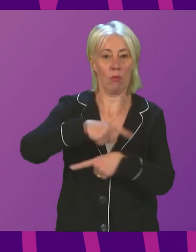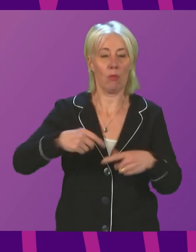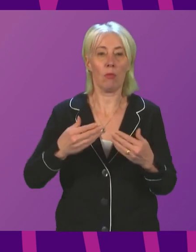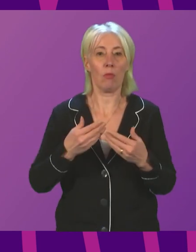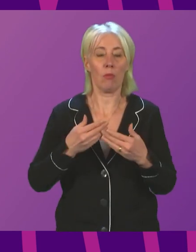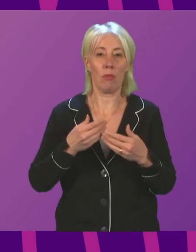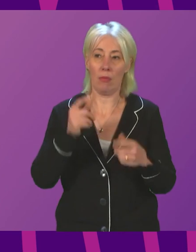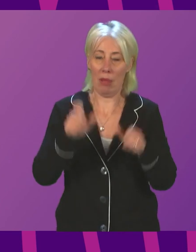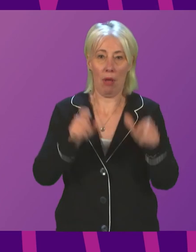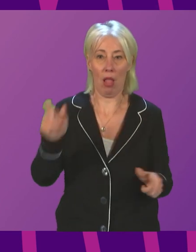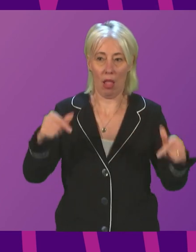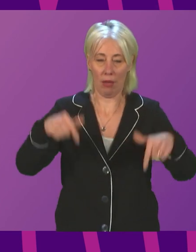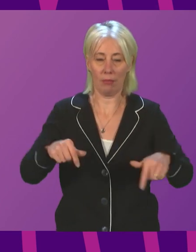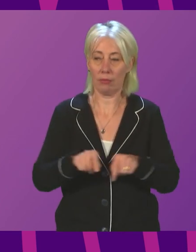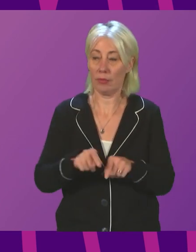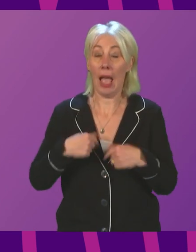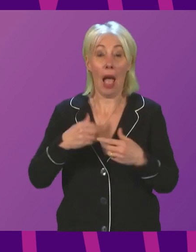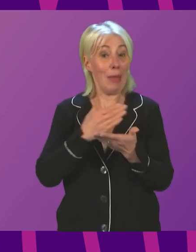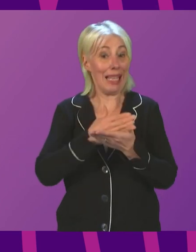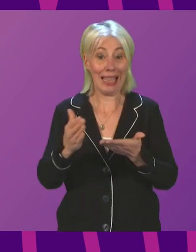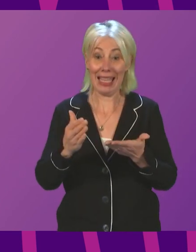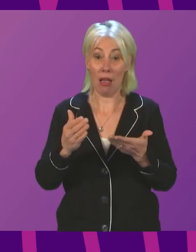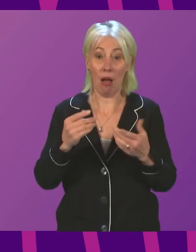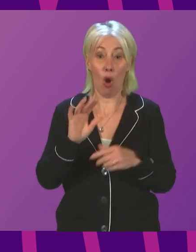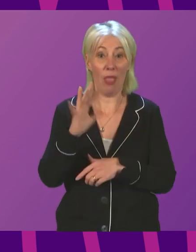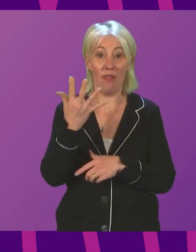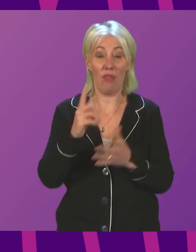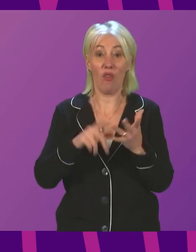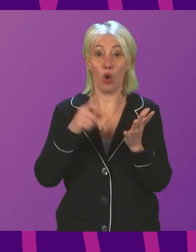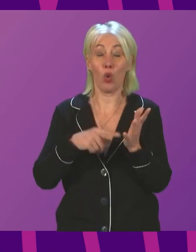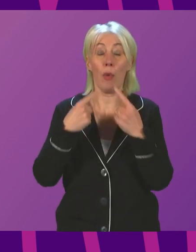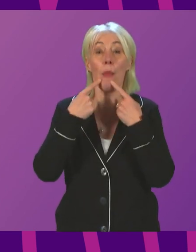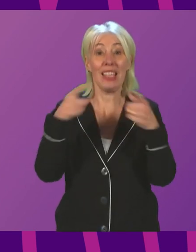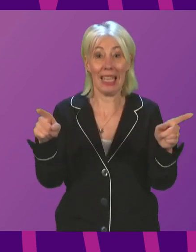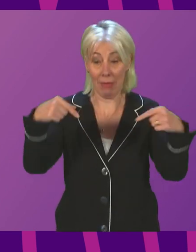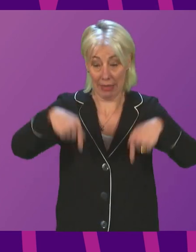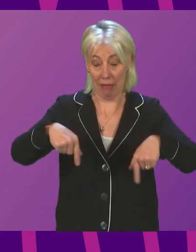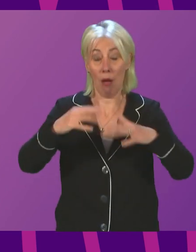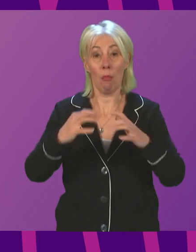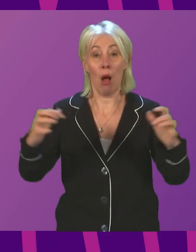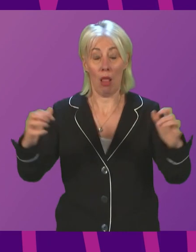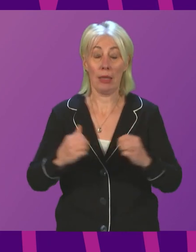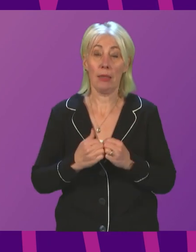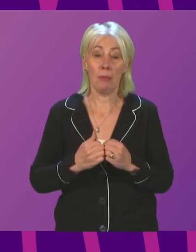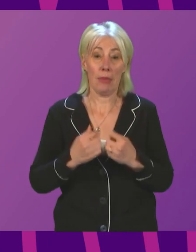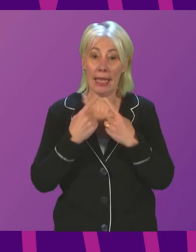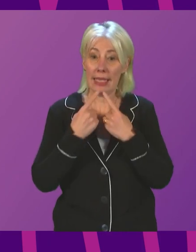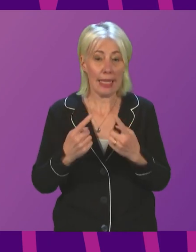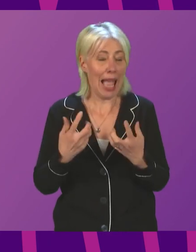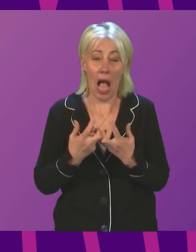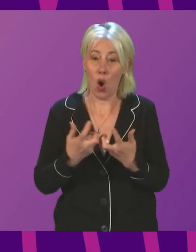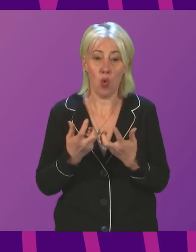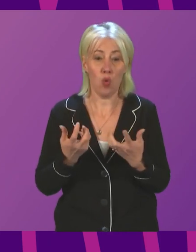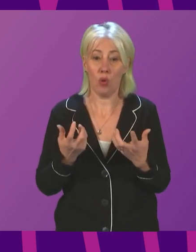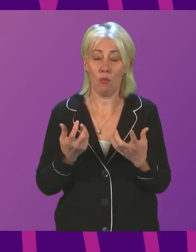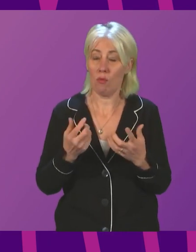I made clear to Parliament in my statement on 5 October the fact that the tackling of